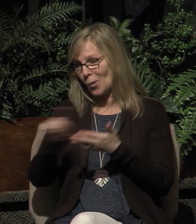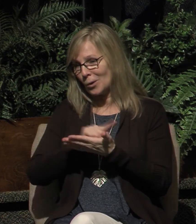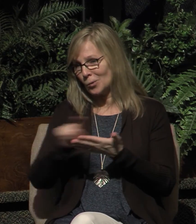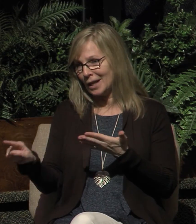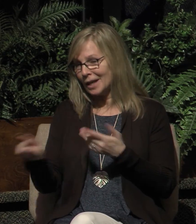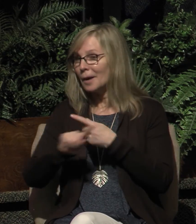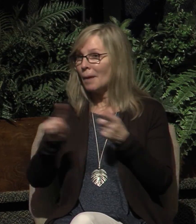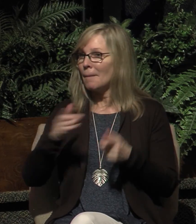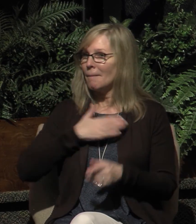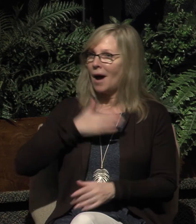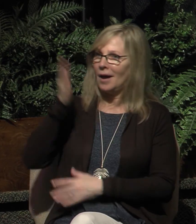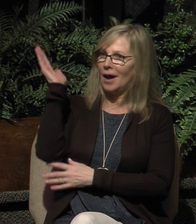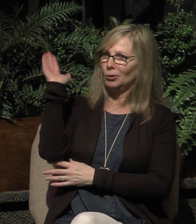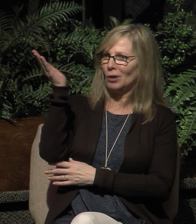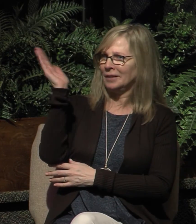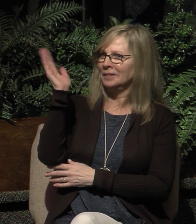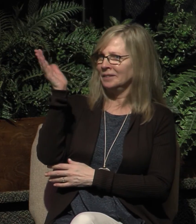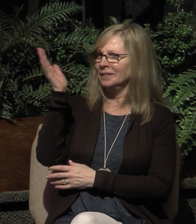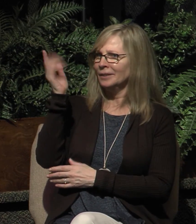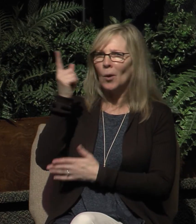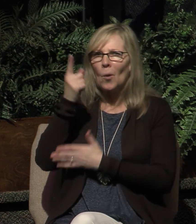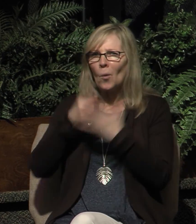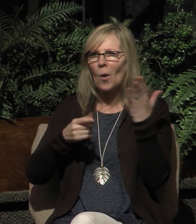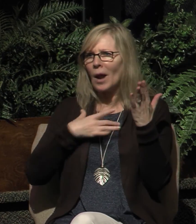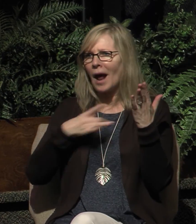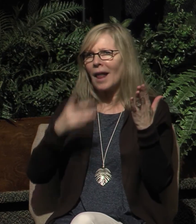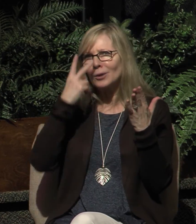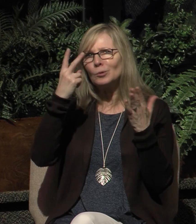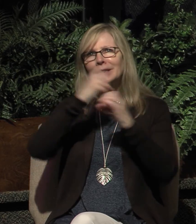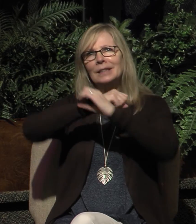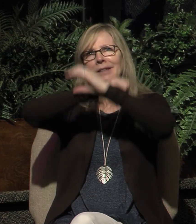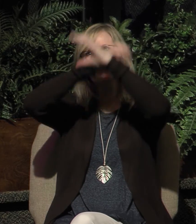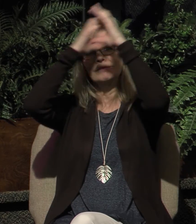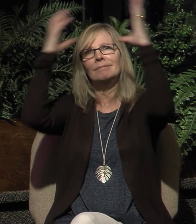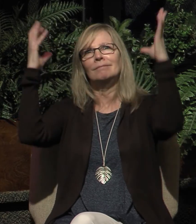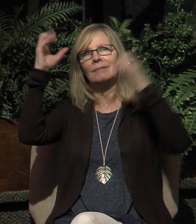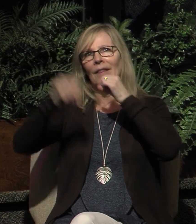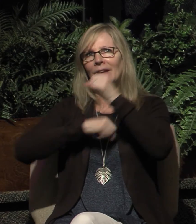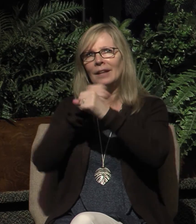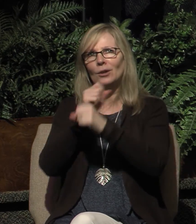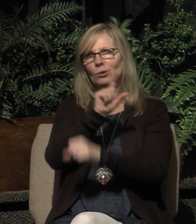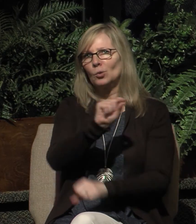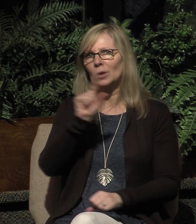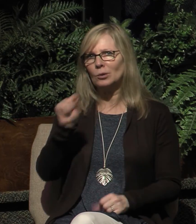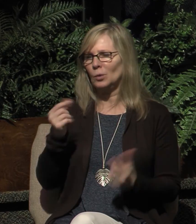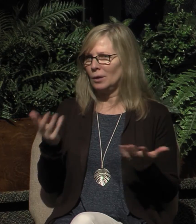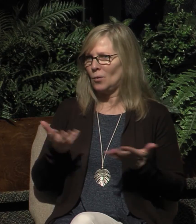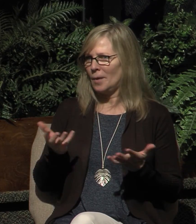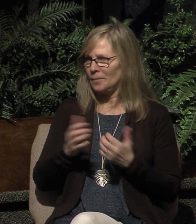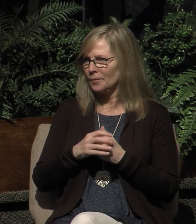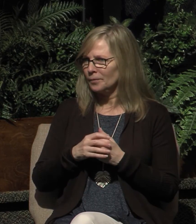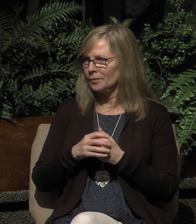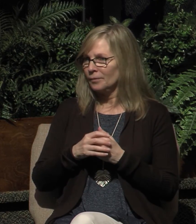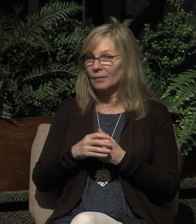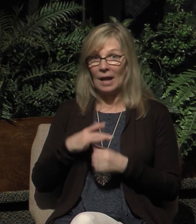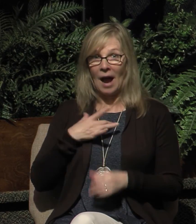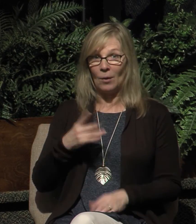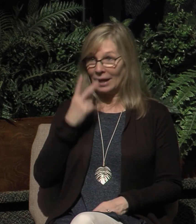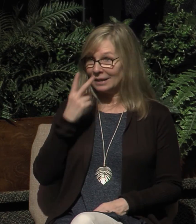and what would I like to see at Lakeside in the year 2020 what I'd like to see is for many of you who have not been members